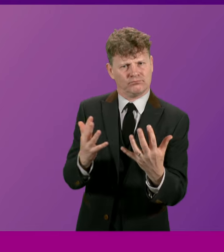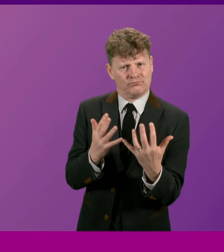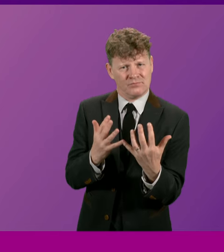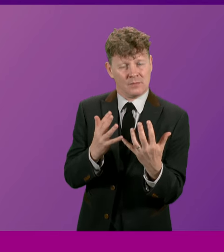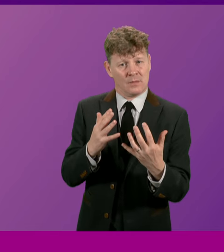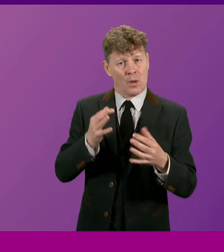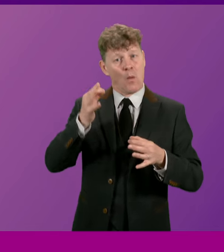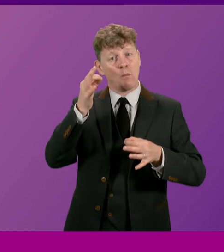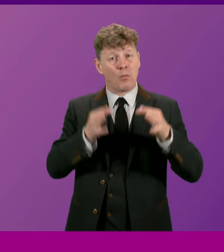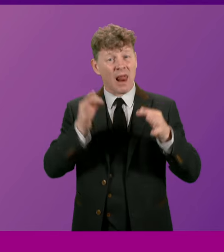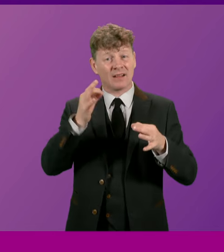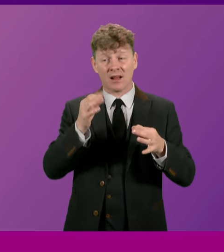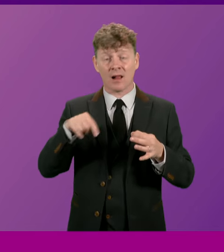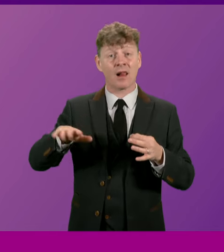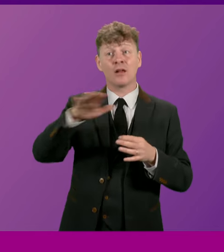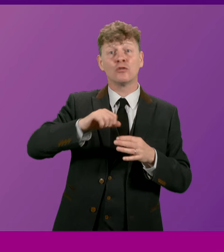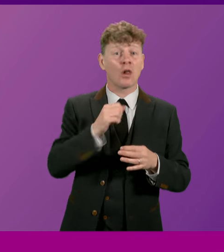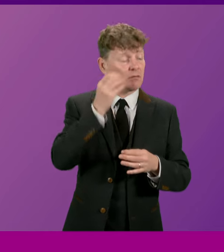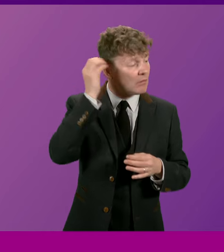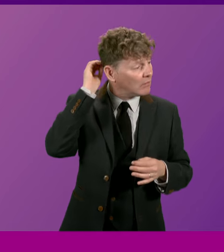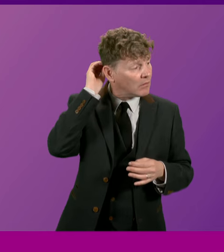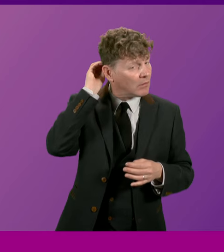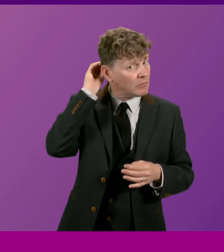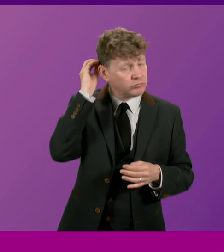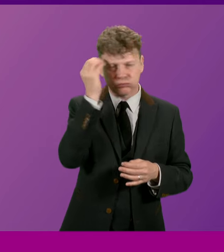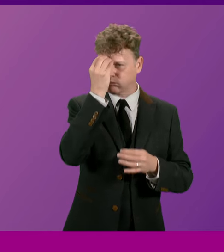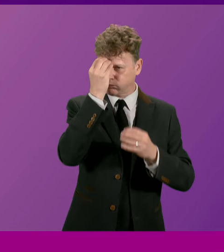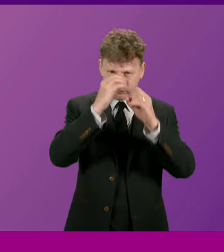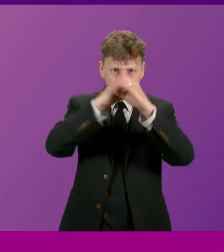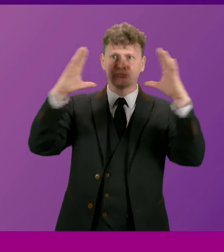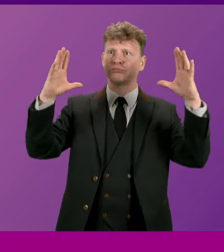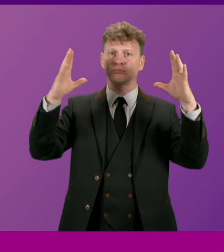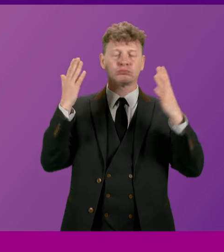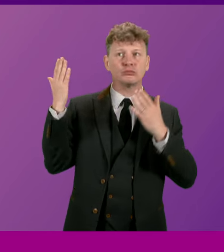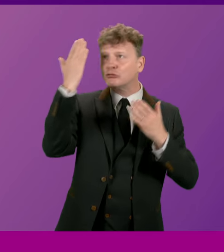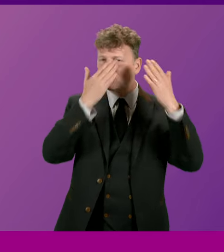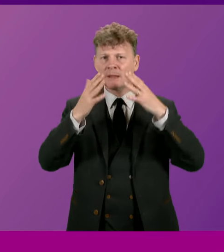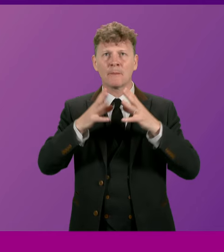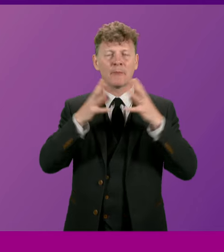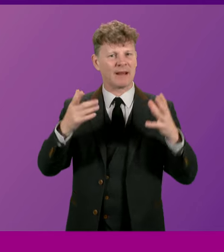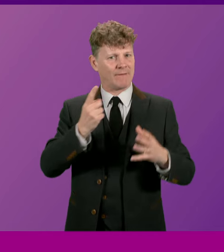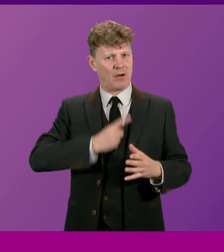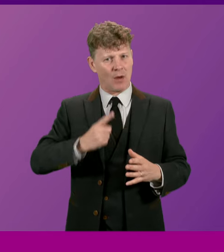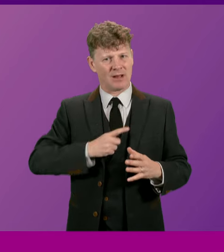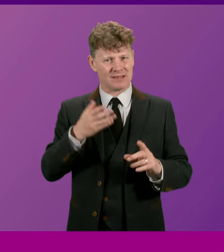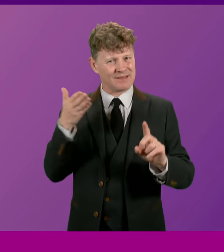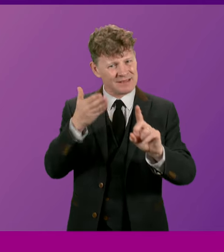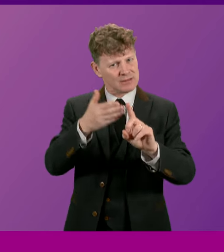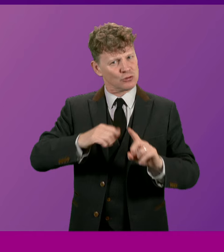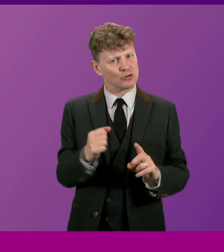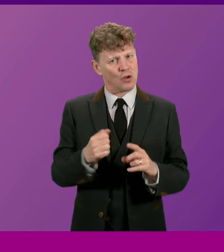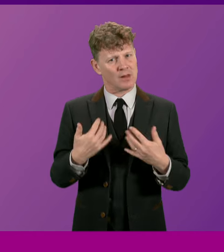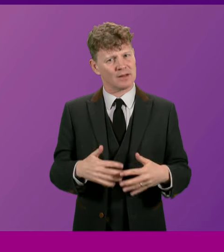consciousness of a nation and inspiring us to dream bigger for ourselves and for Scotland.